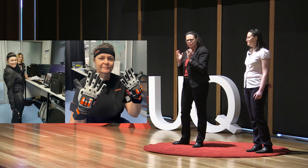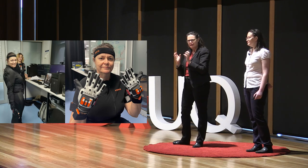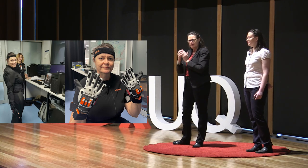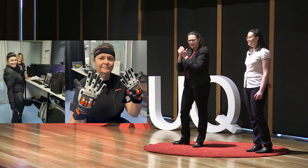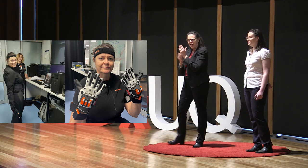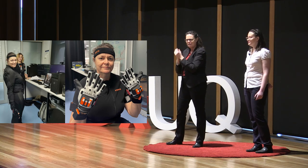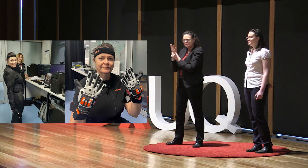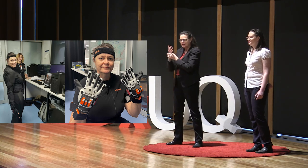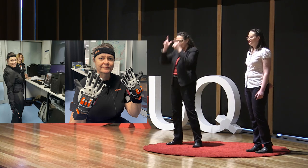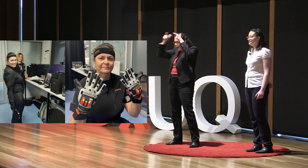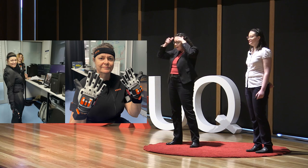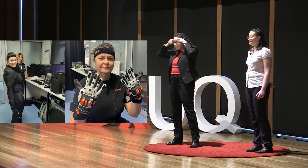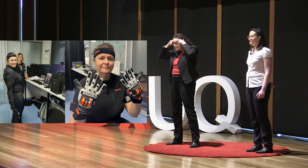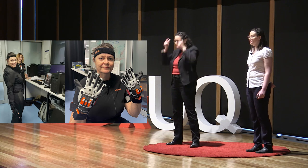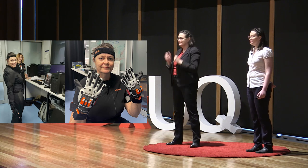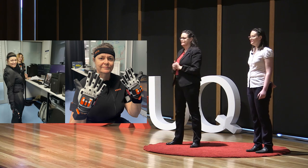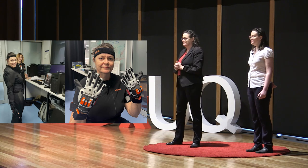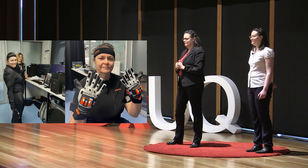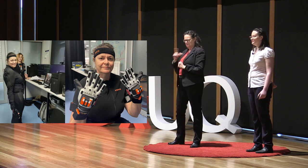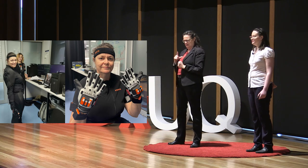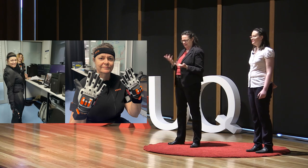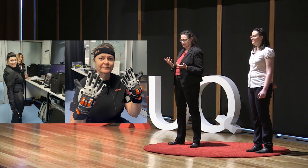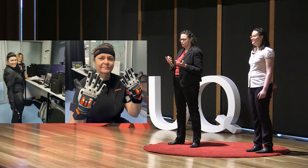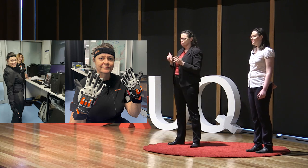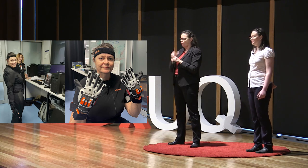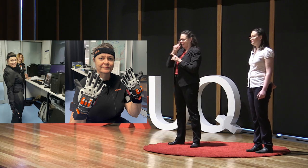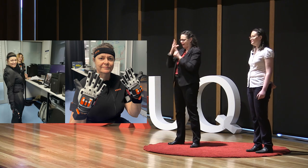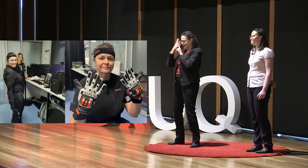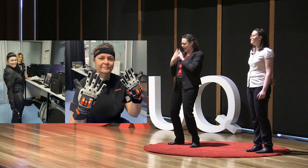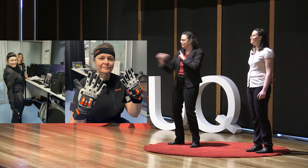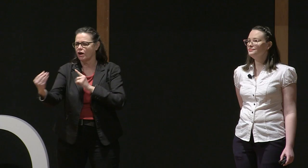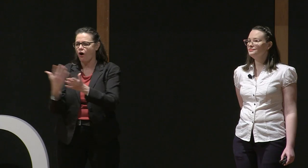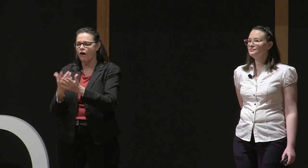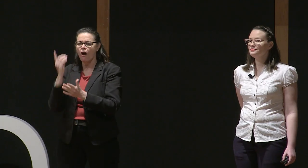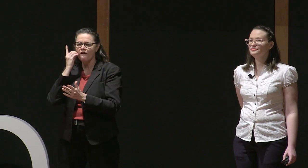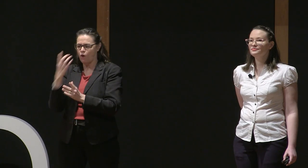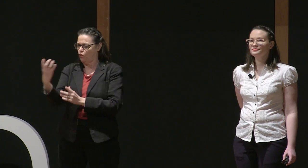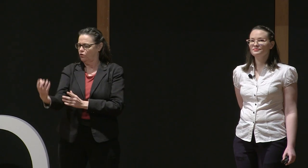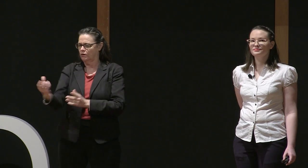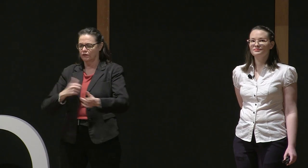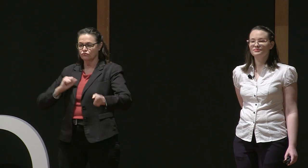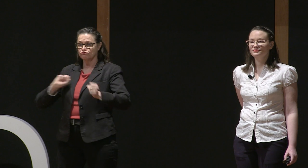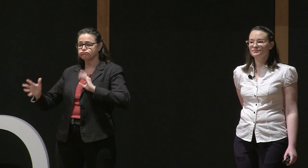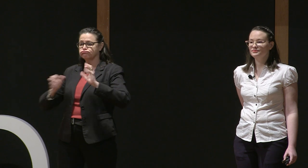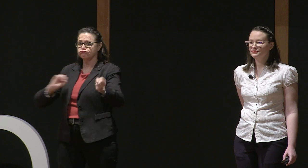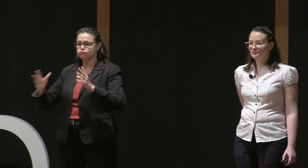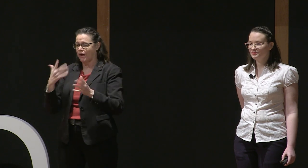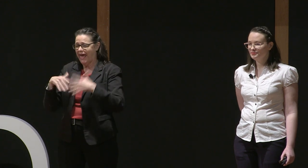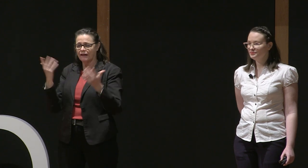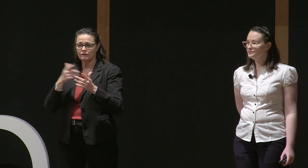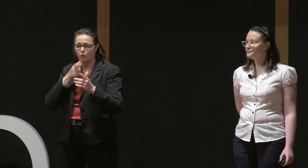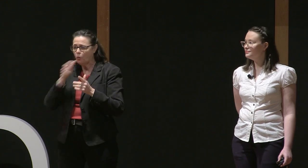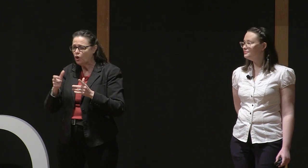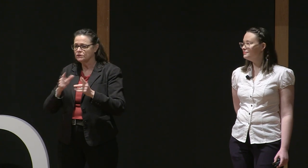I've got my gloves on, which are quite thick. I've got the headband as well. And so this motion capture suit allows